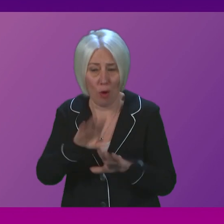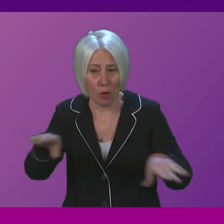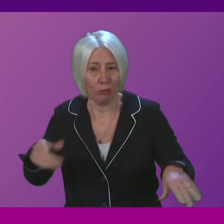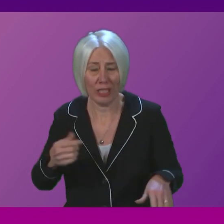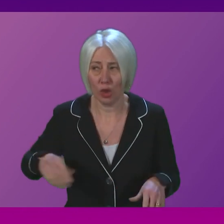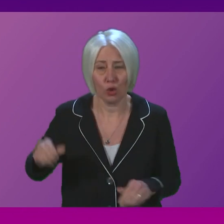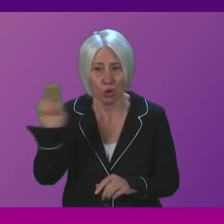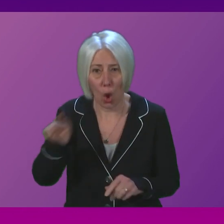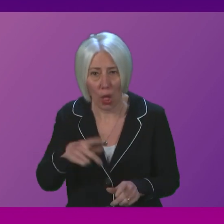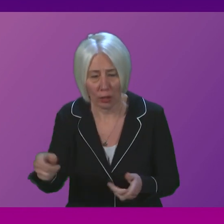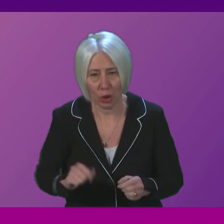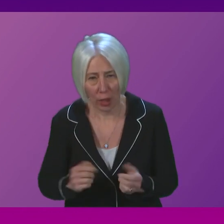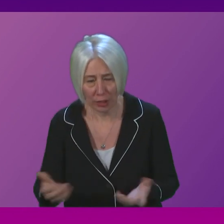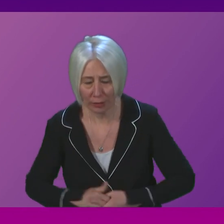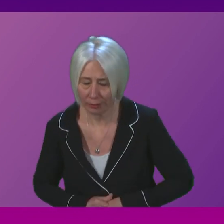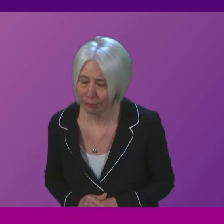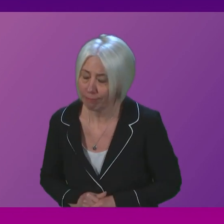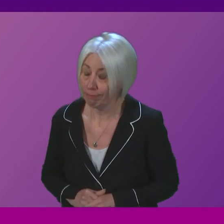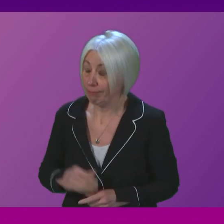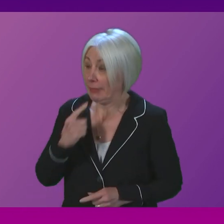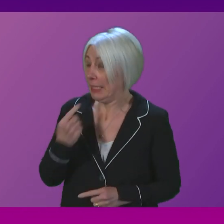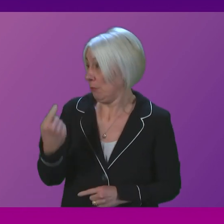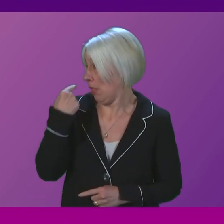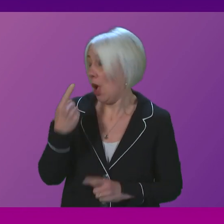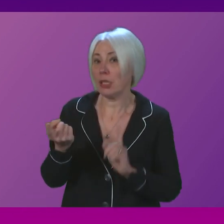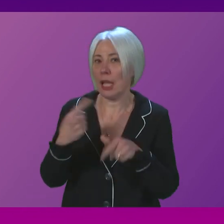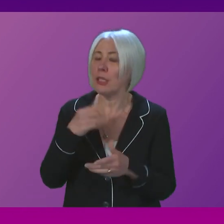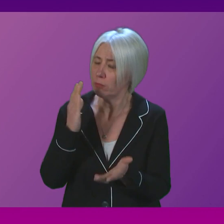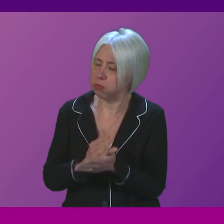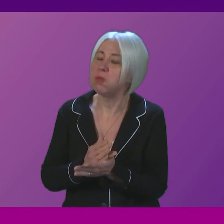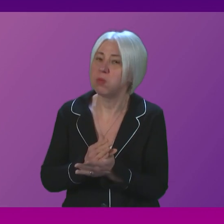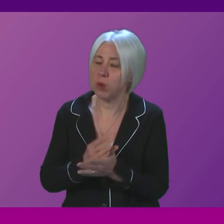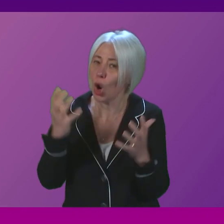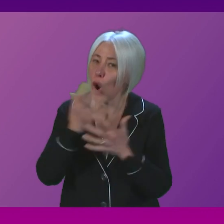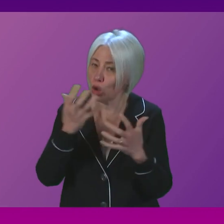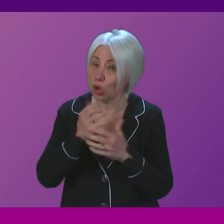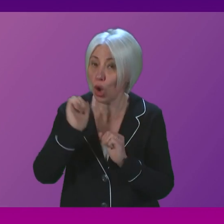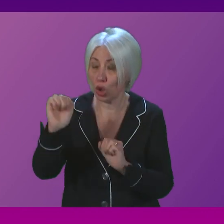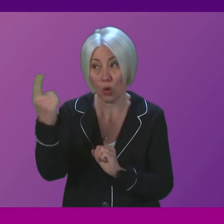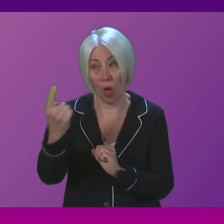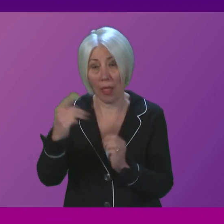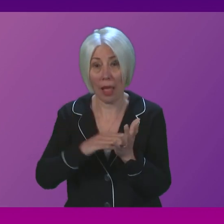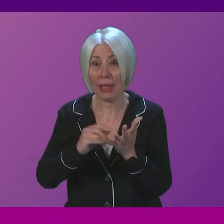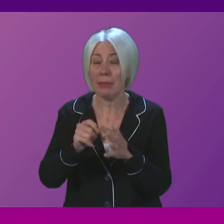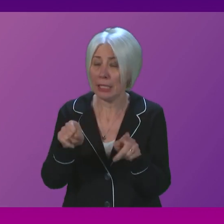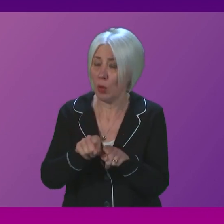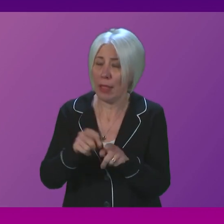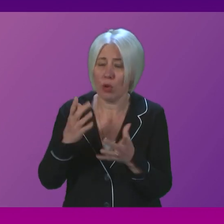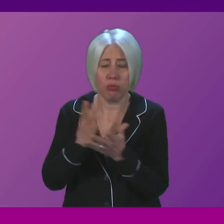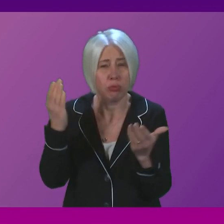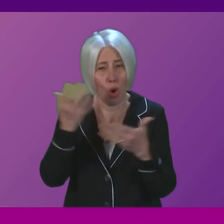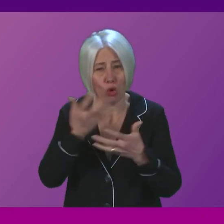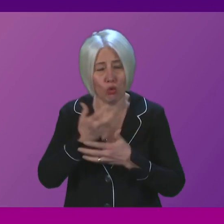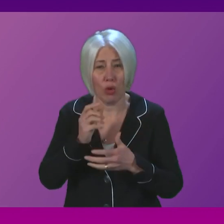another illustration of the point I made in my last answer I am deeply concerned as I know Monica Lennon and others will be about the